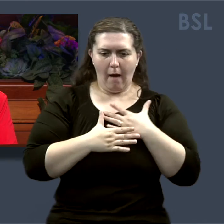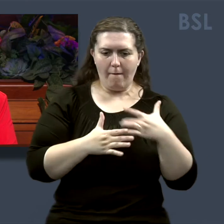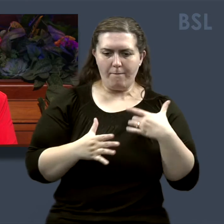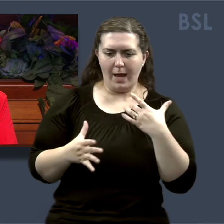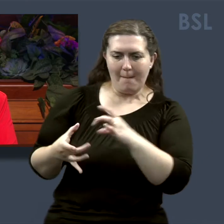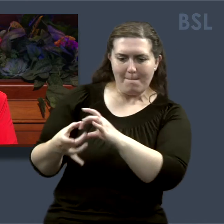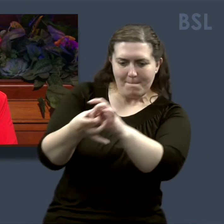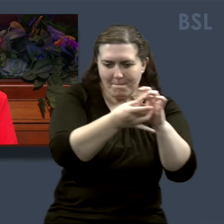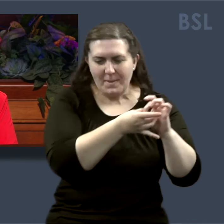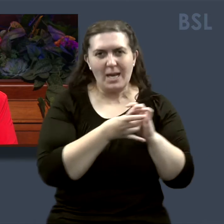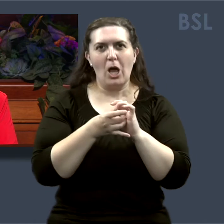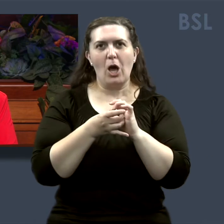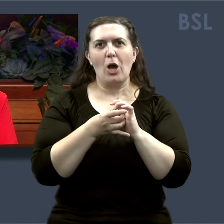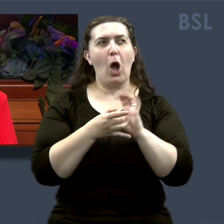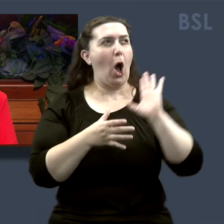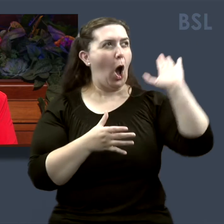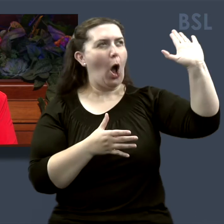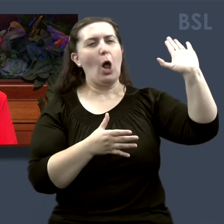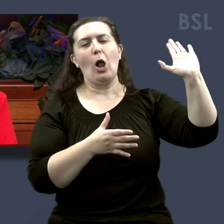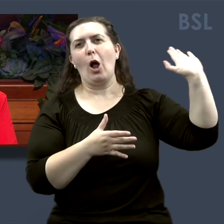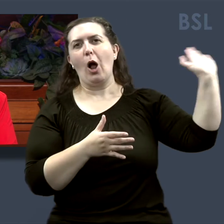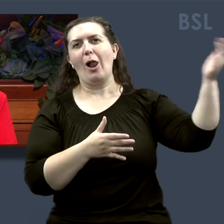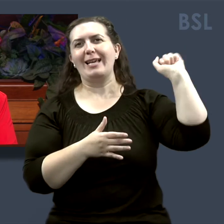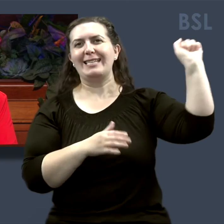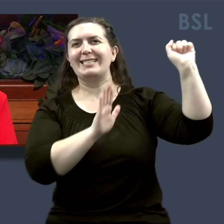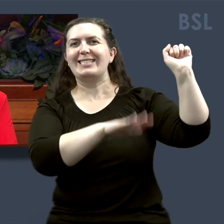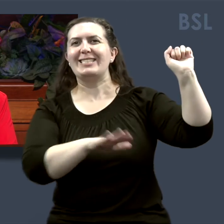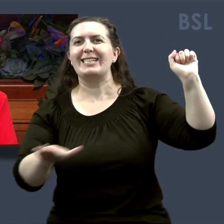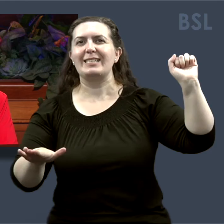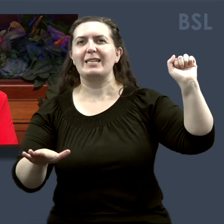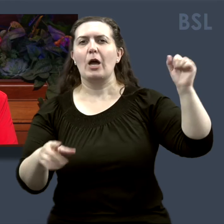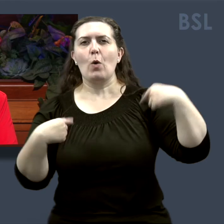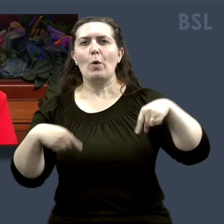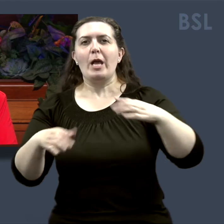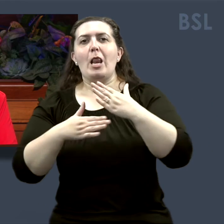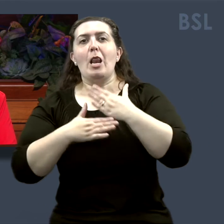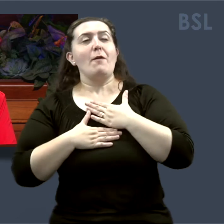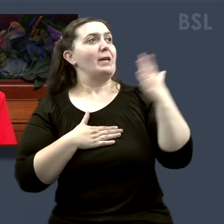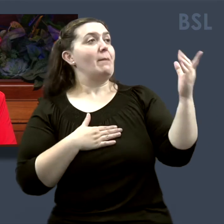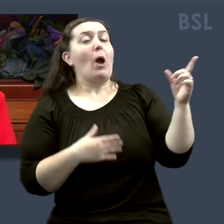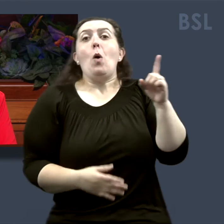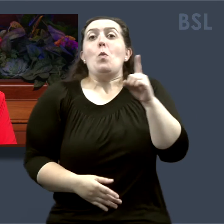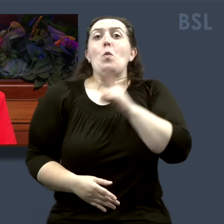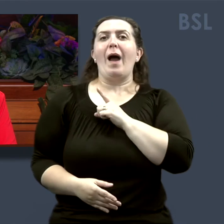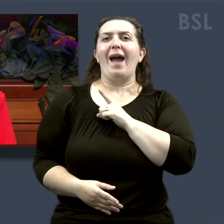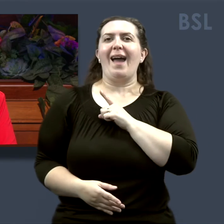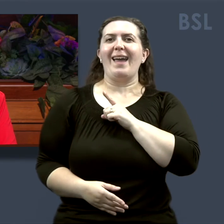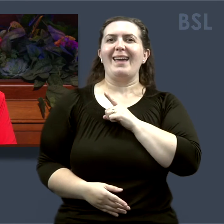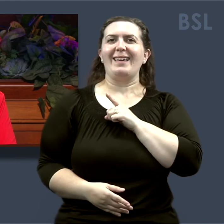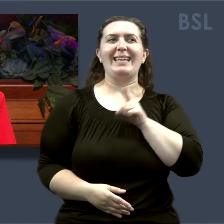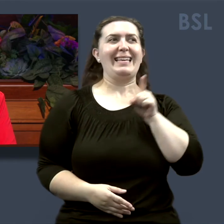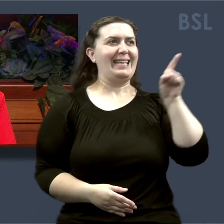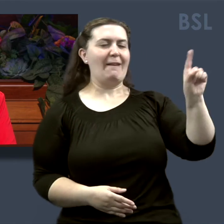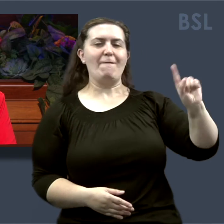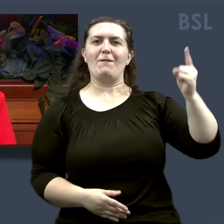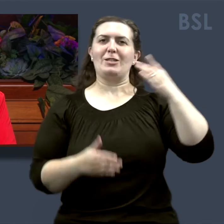in the hearts of all our Father's children. We love Him because He first loved us.